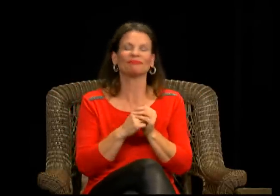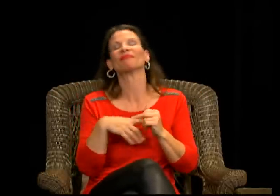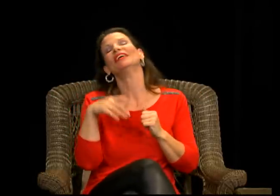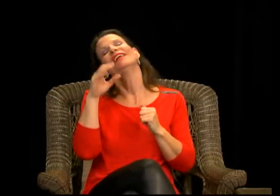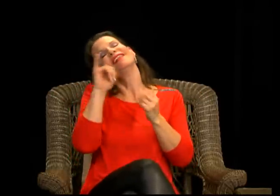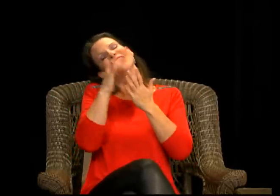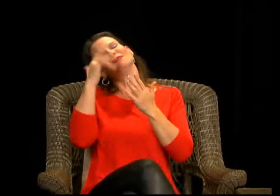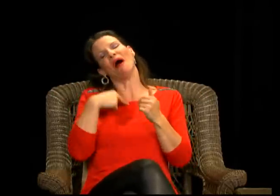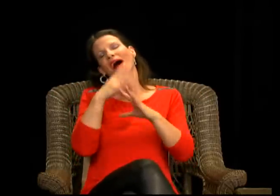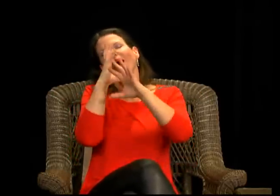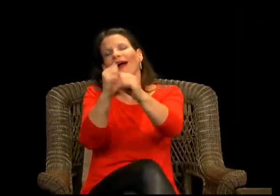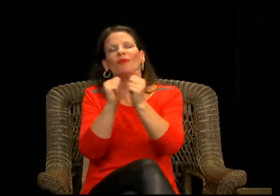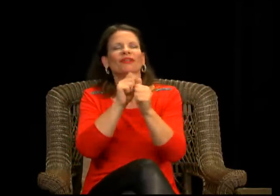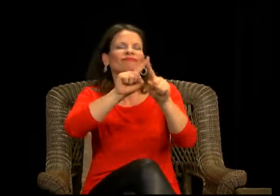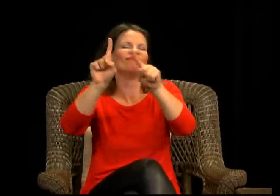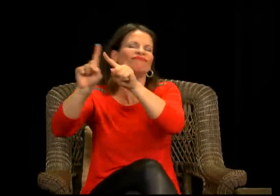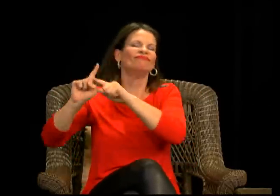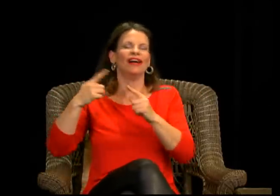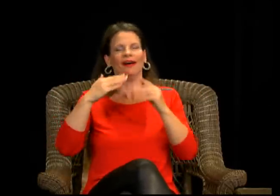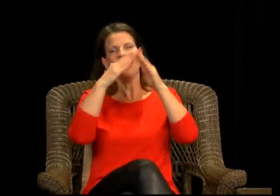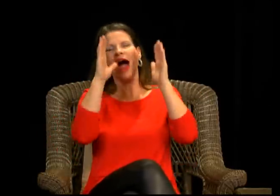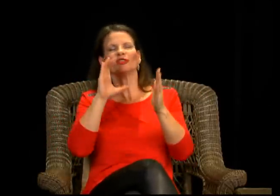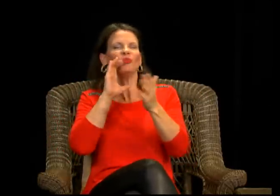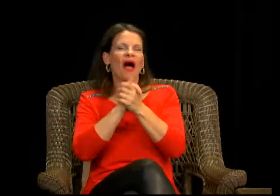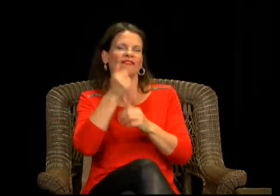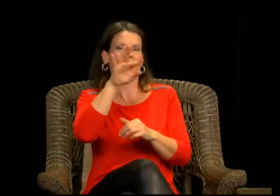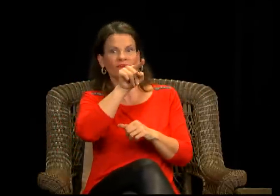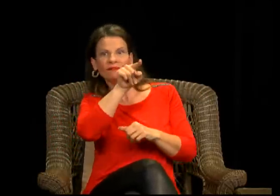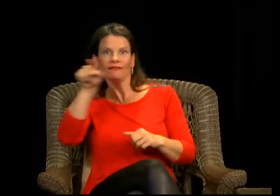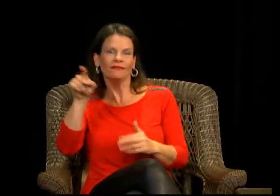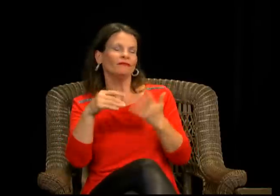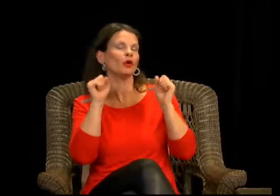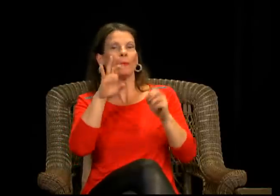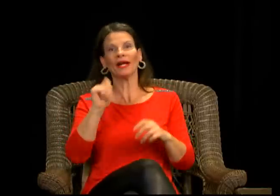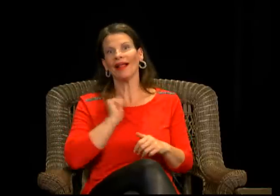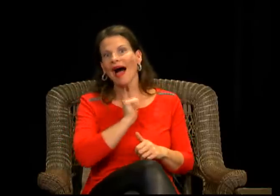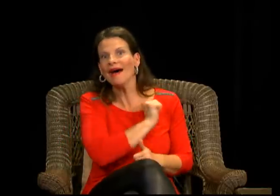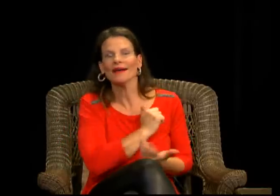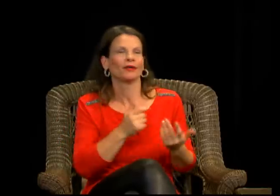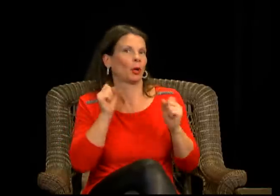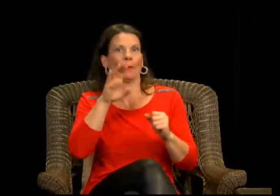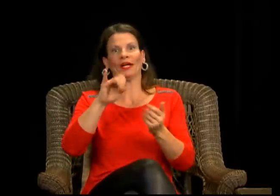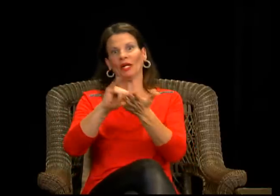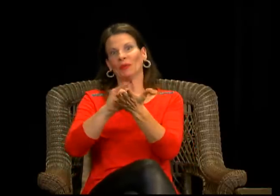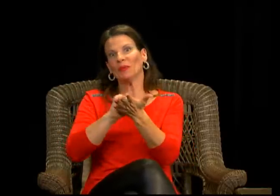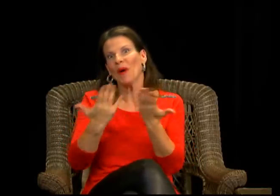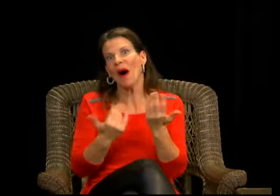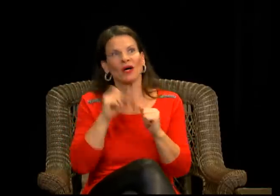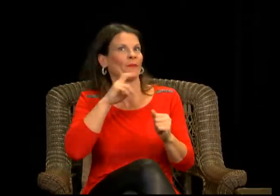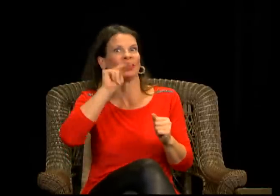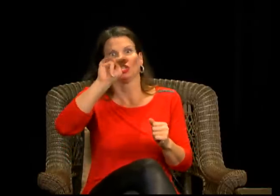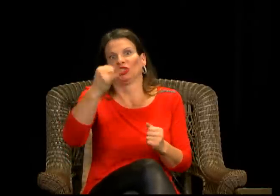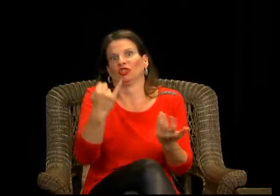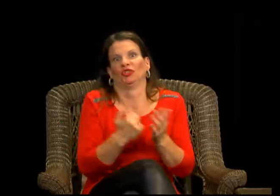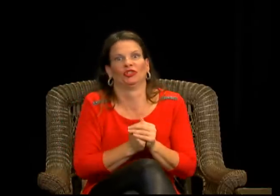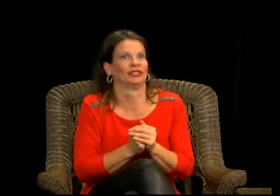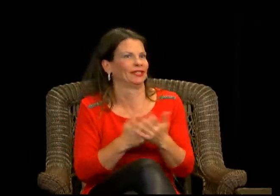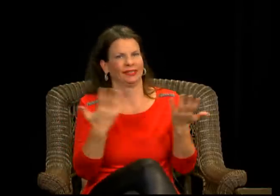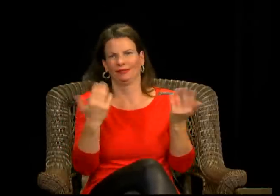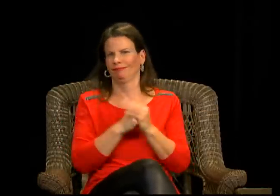and it's so hard to, you know, put it out there. So I am fascinated with all of the Housewives of Atlanta